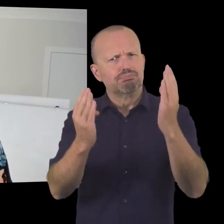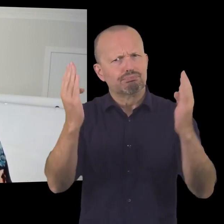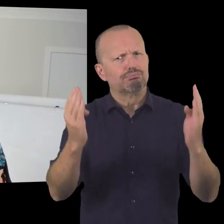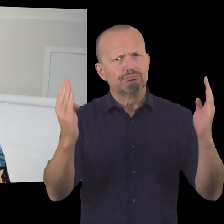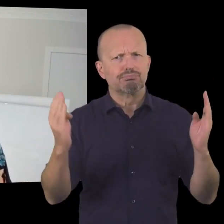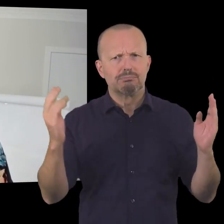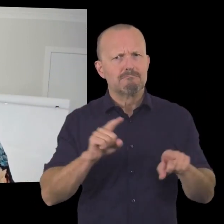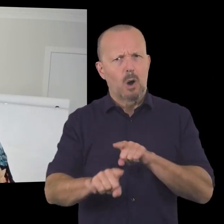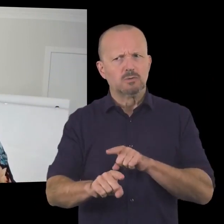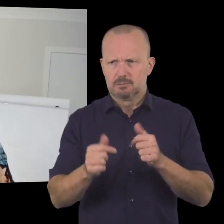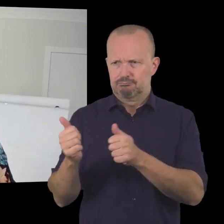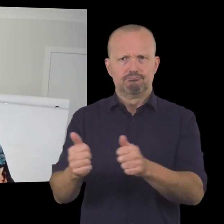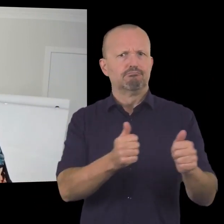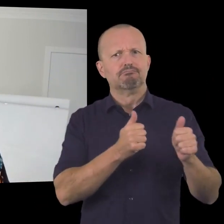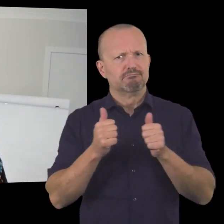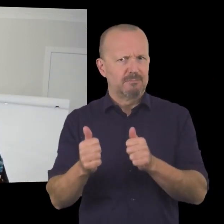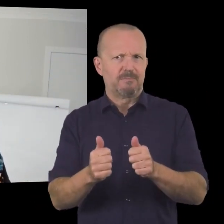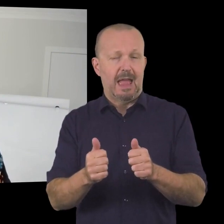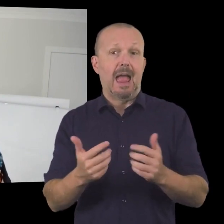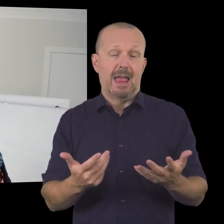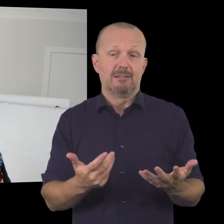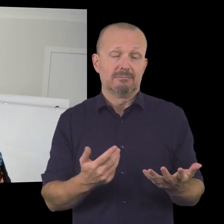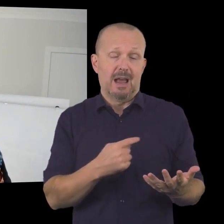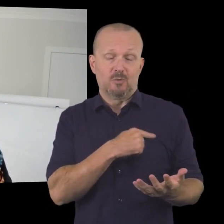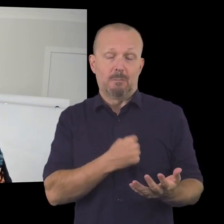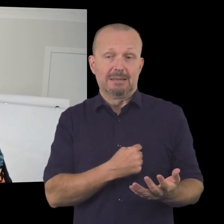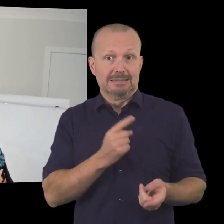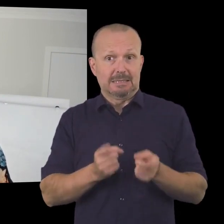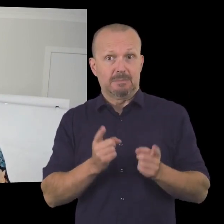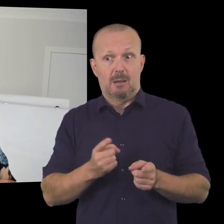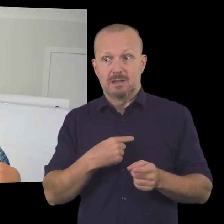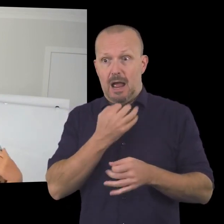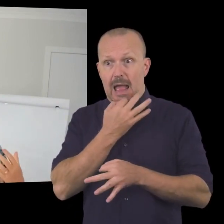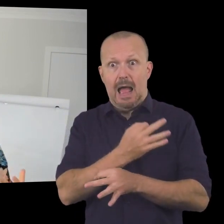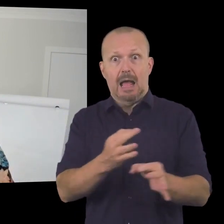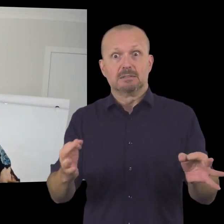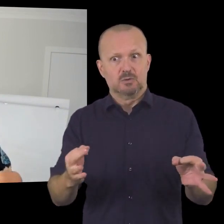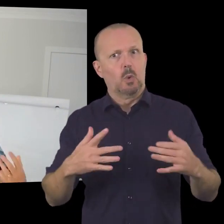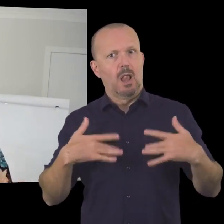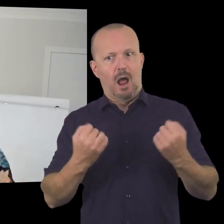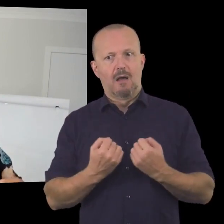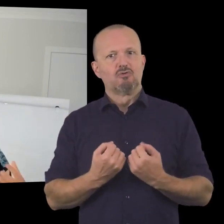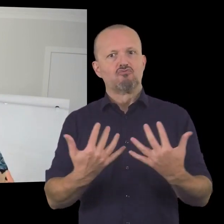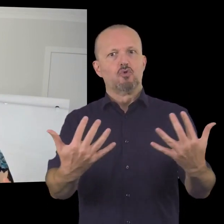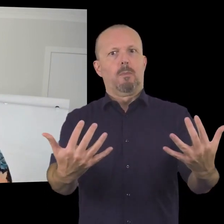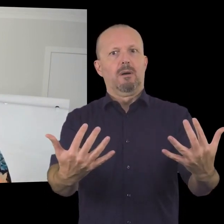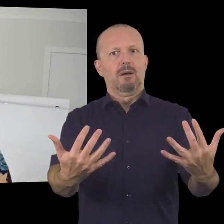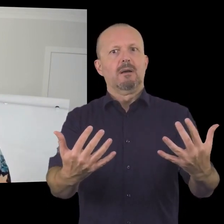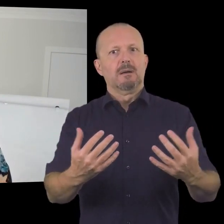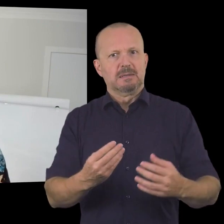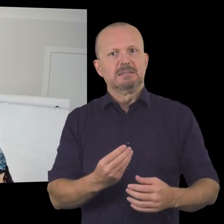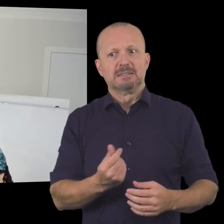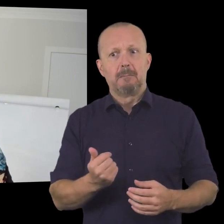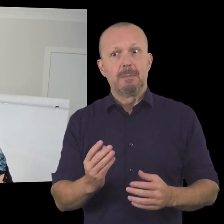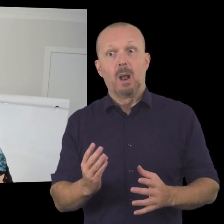and i'm going to imagine that a smattering of you are putting up your hands uh and i must admit that i am sometimes a little bit surprised when i answer ask